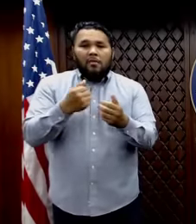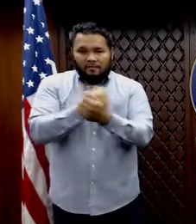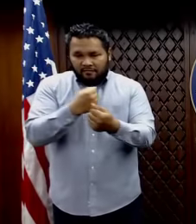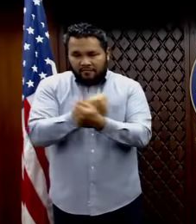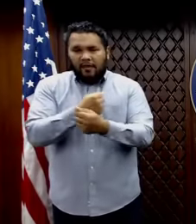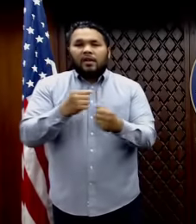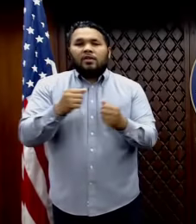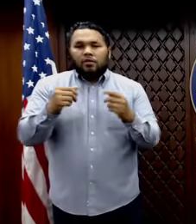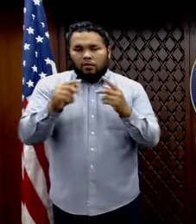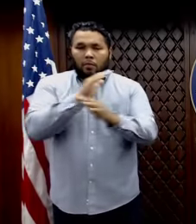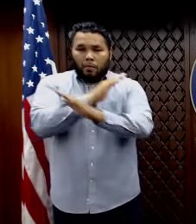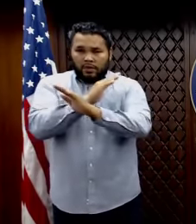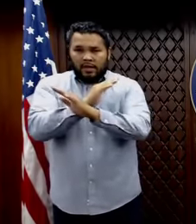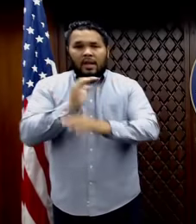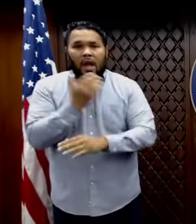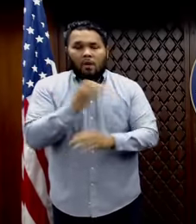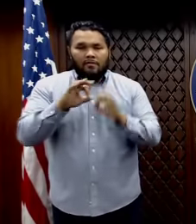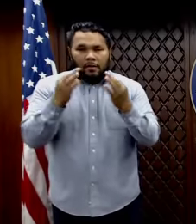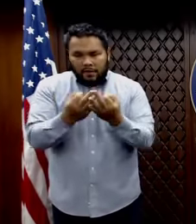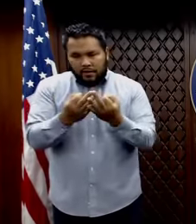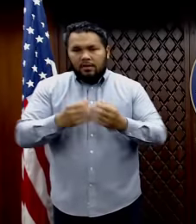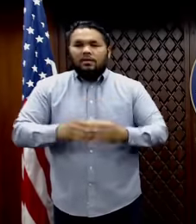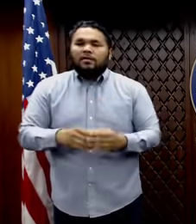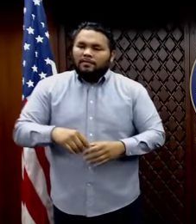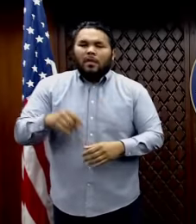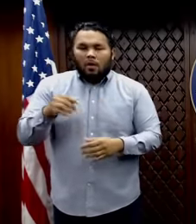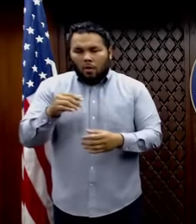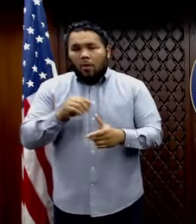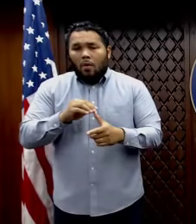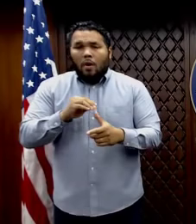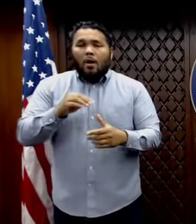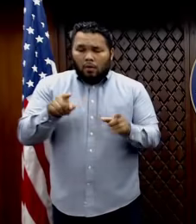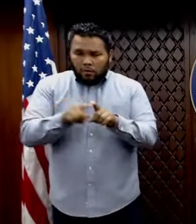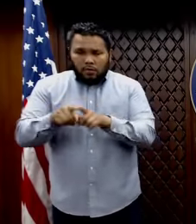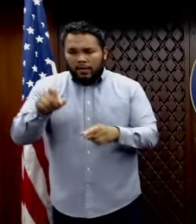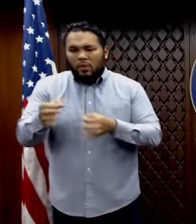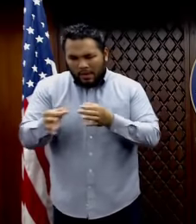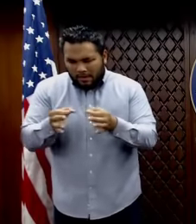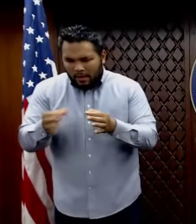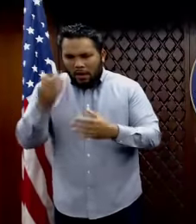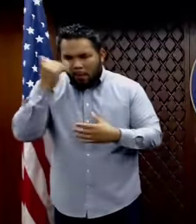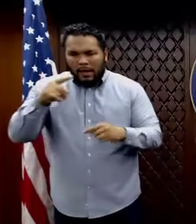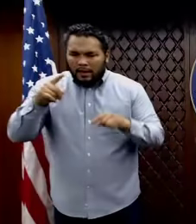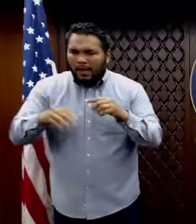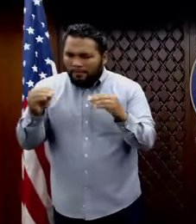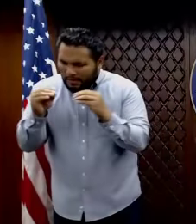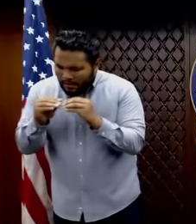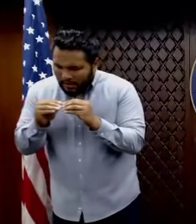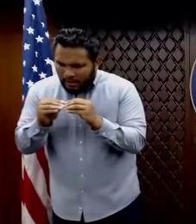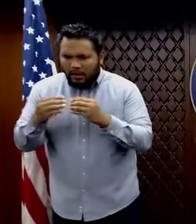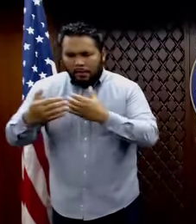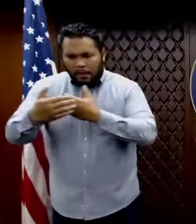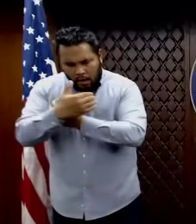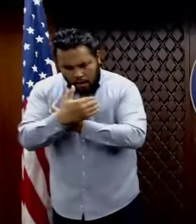to their kids why they can't hug them or kiss them goodnight. Don't let their sacrifices be in vain.